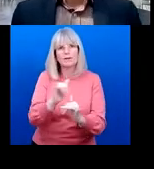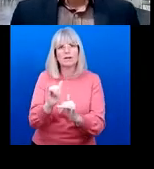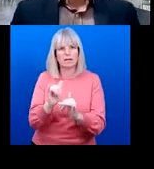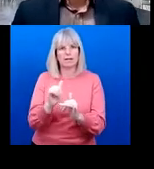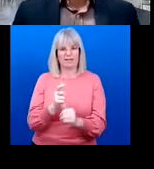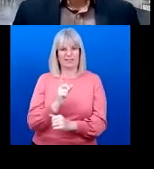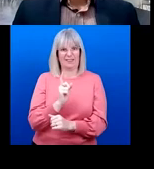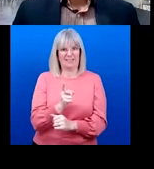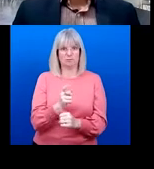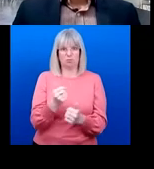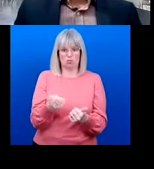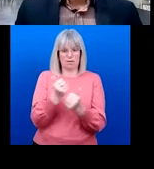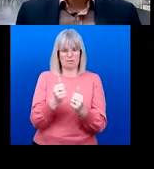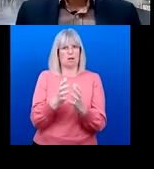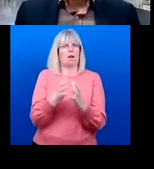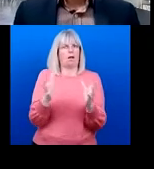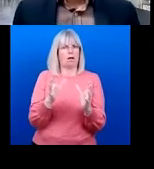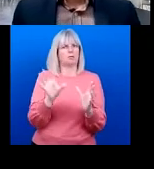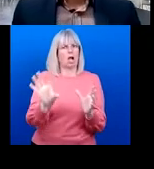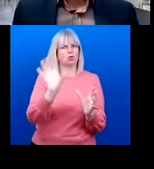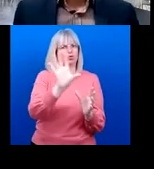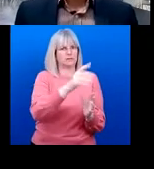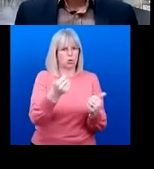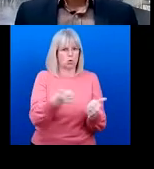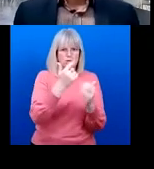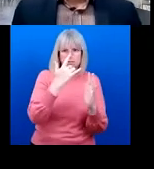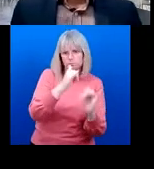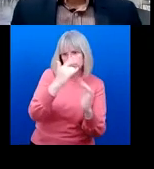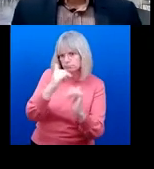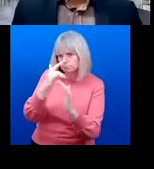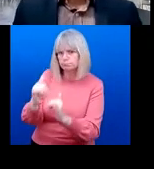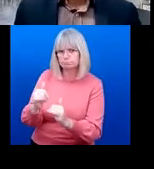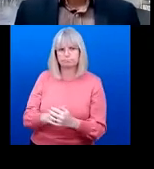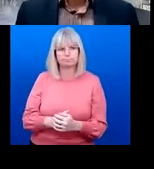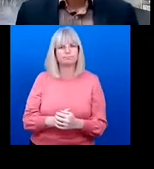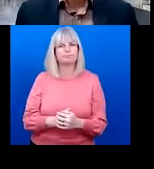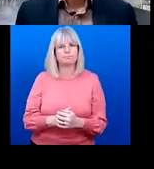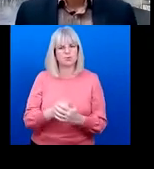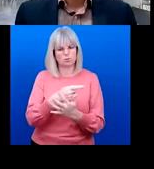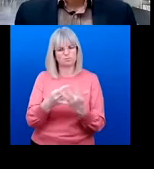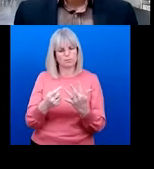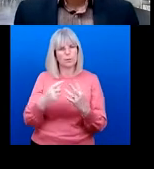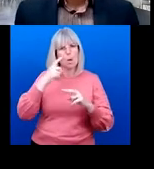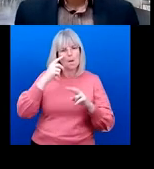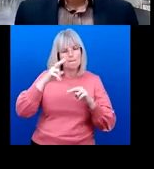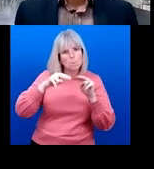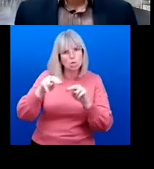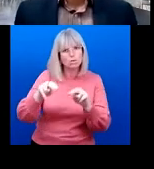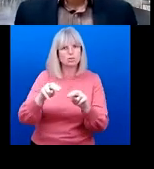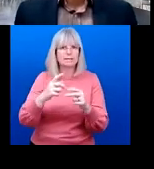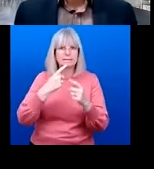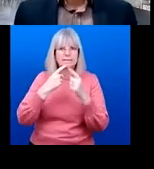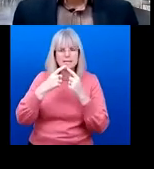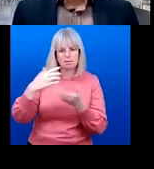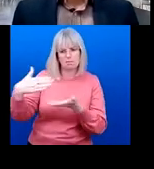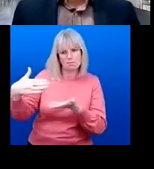large number of countries. Alakos the objective of this monitoring activities and data collection is to collect a representative volume of